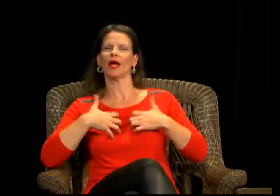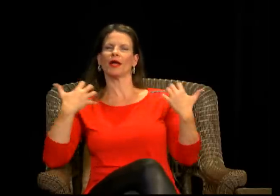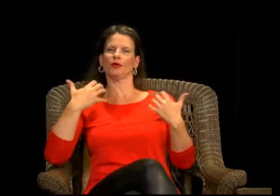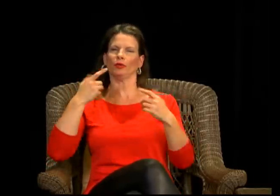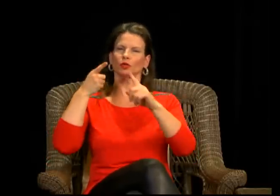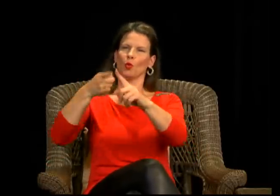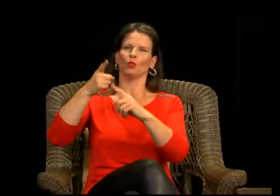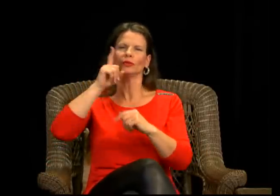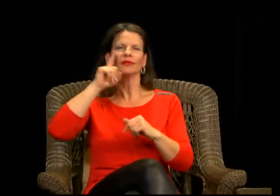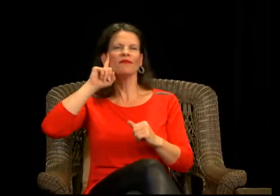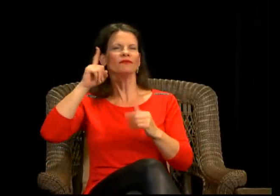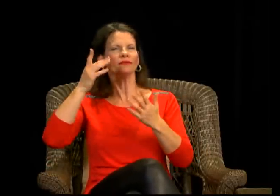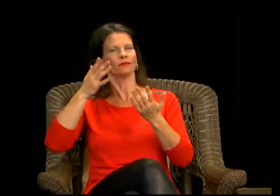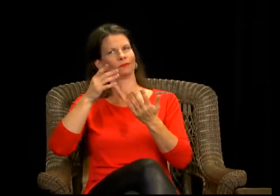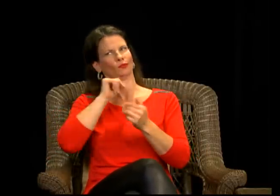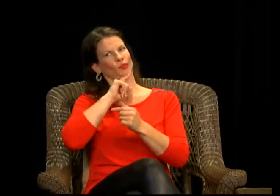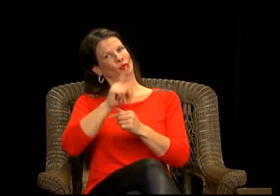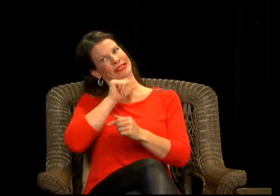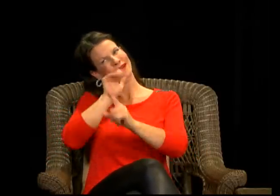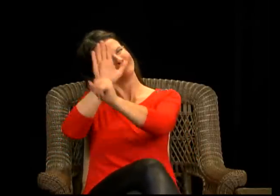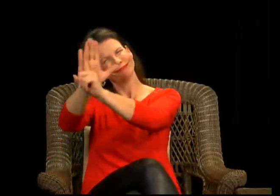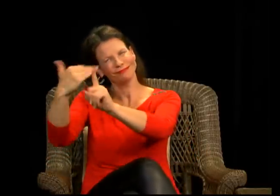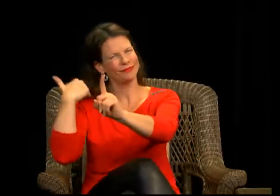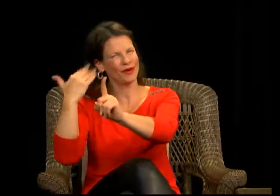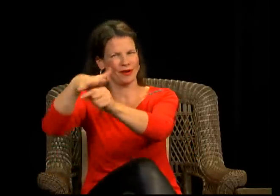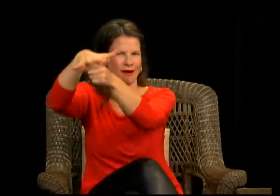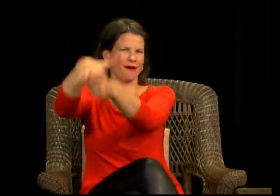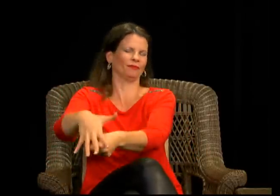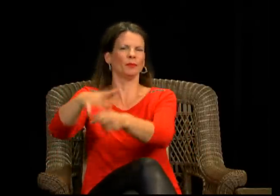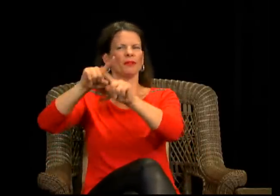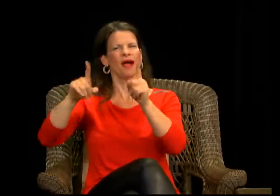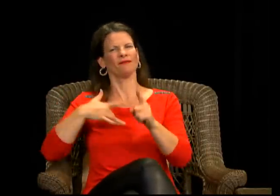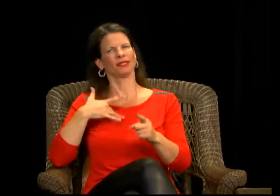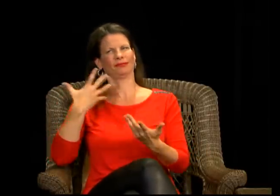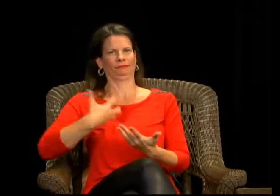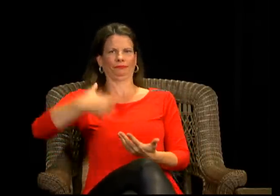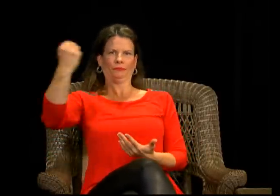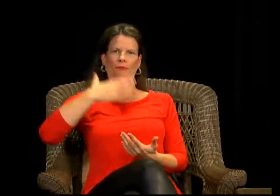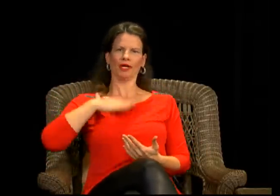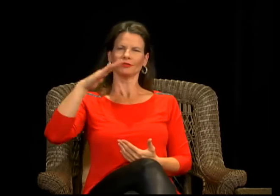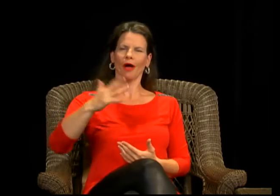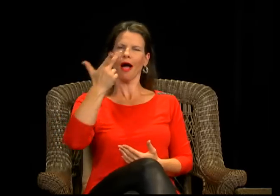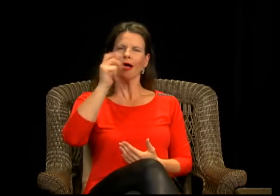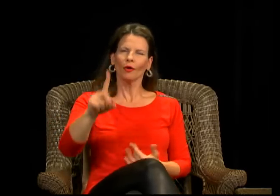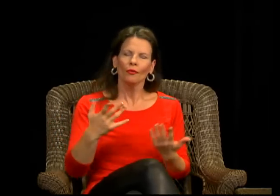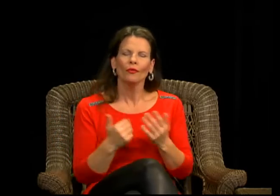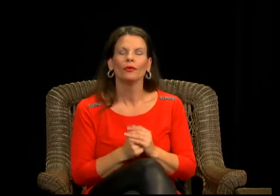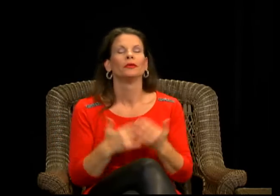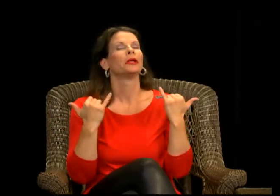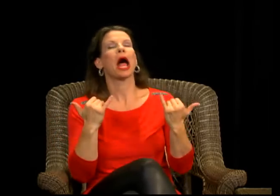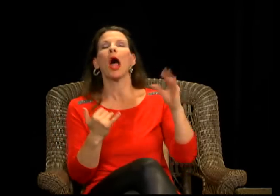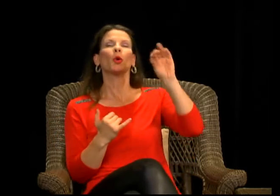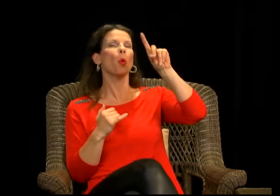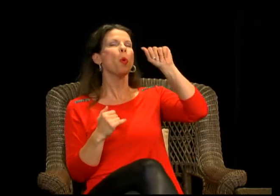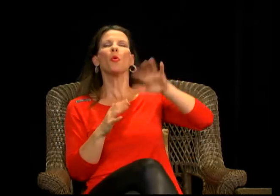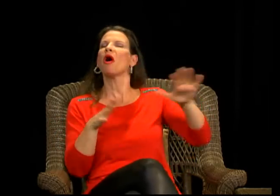old days where a lot of CODA children hearing of deaf families were very frustrated and they felt oppressed,